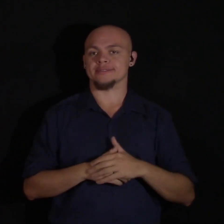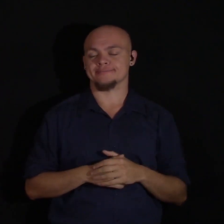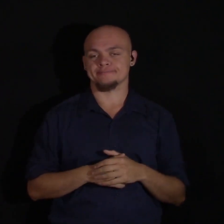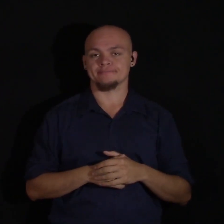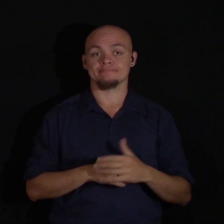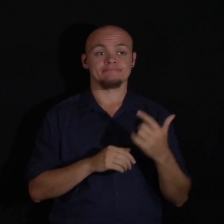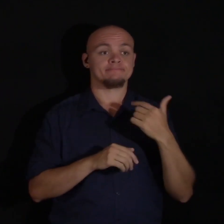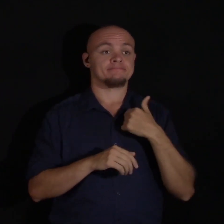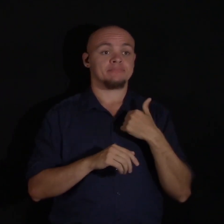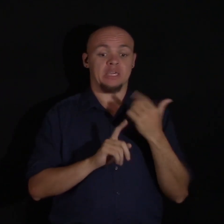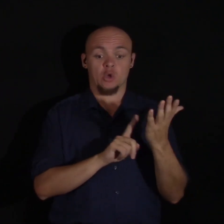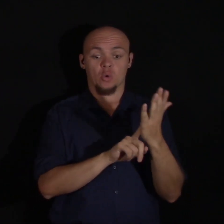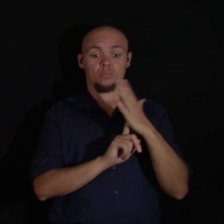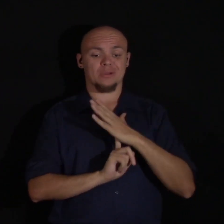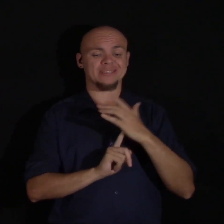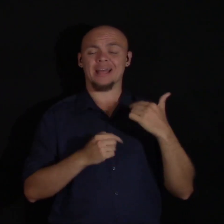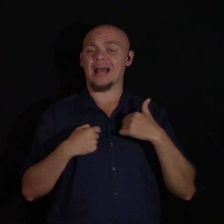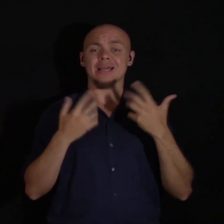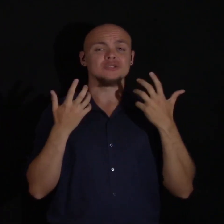to be oppressed.